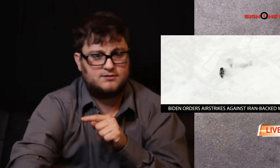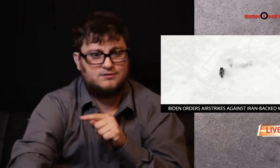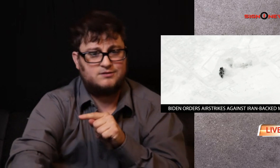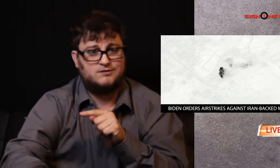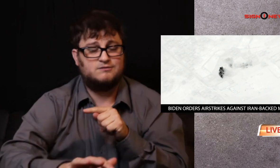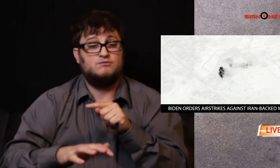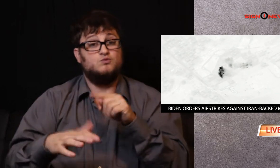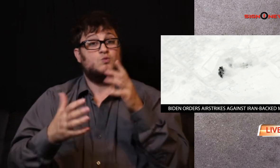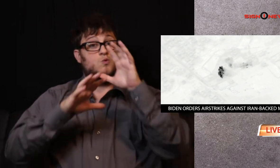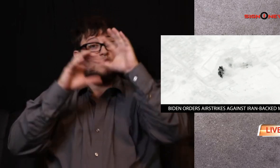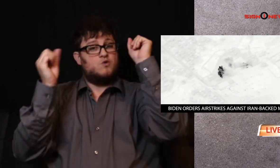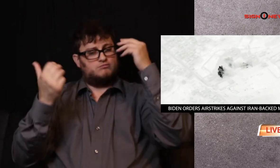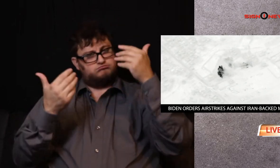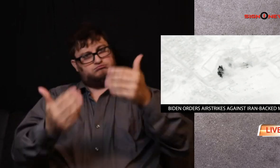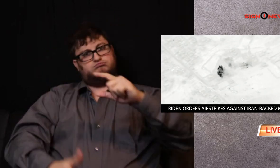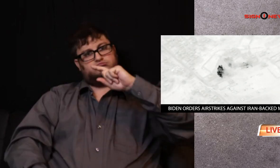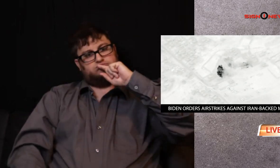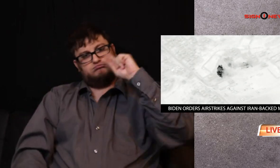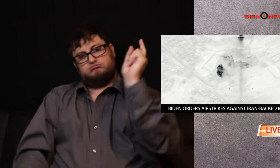American forces in the region.